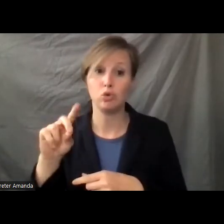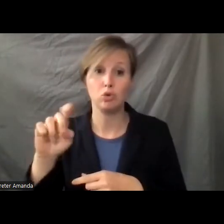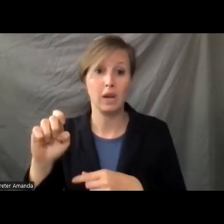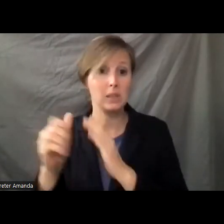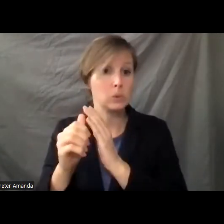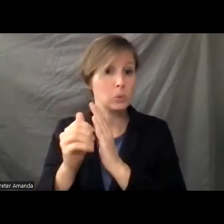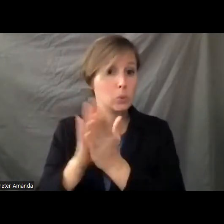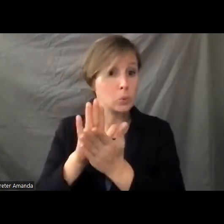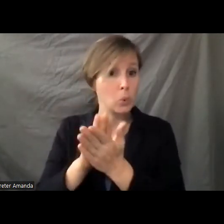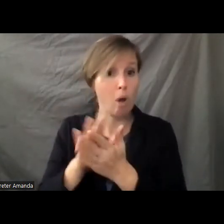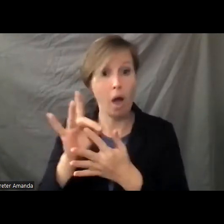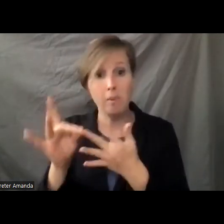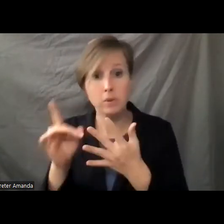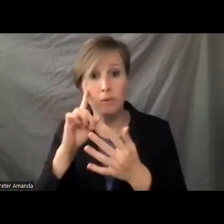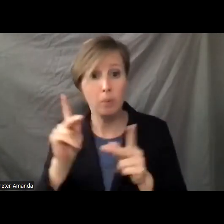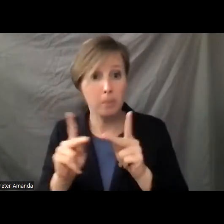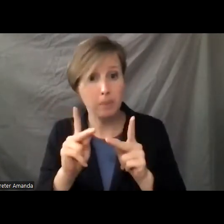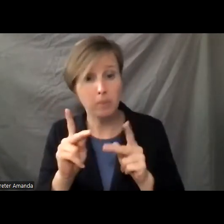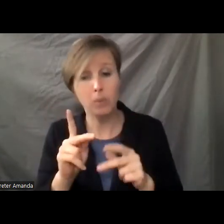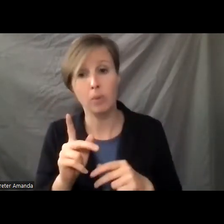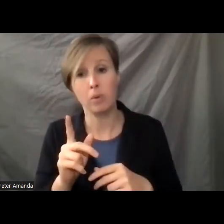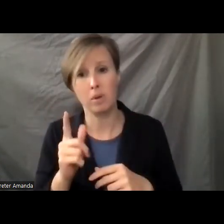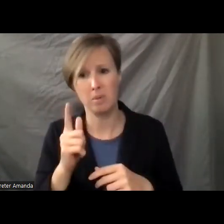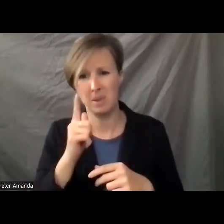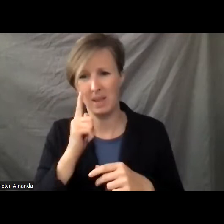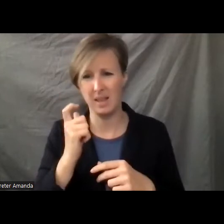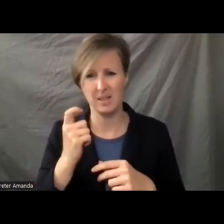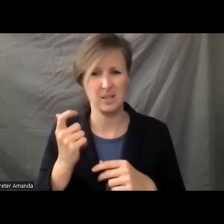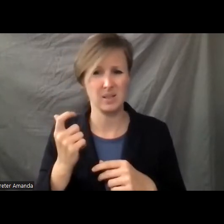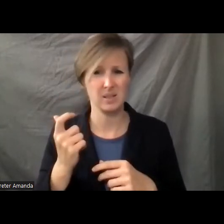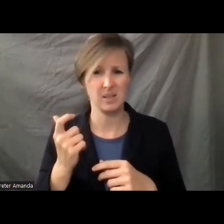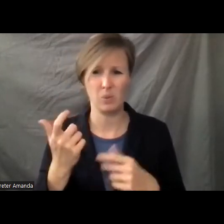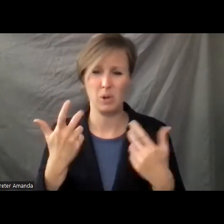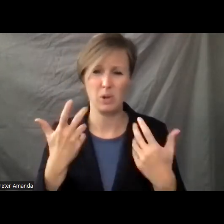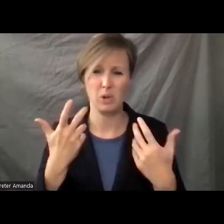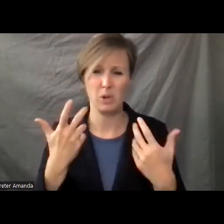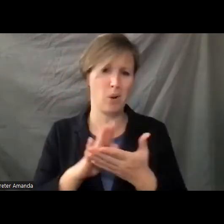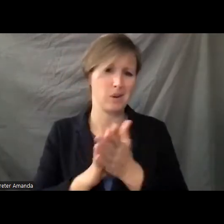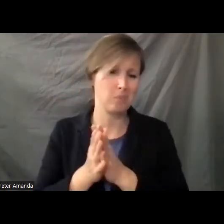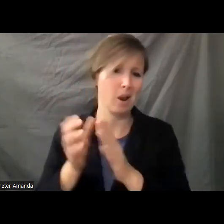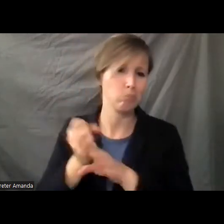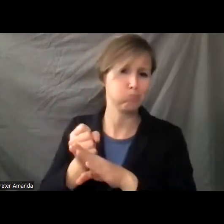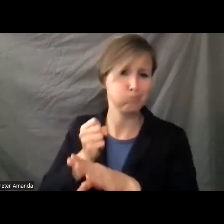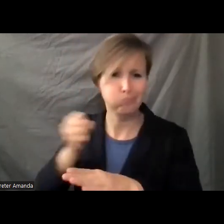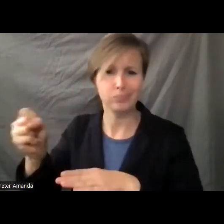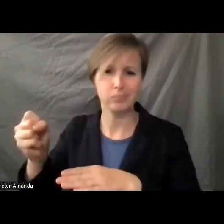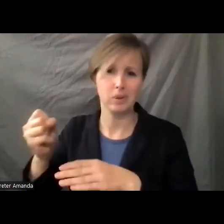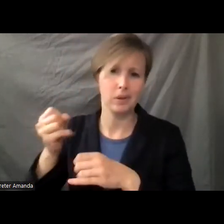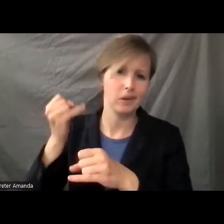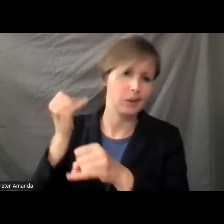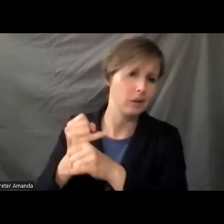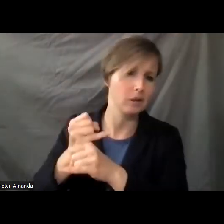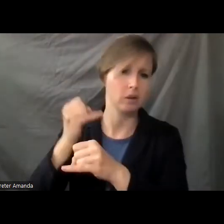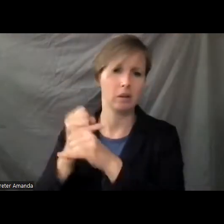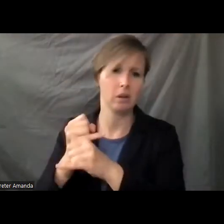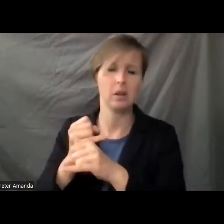for people in this field, because the last thing we want to do is institutionalize our children. So there are other options